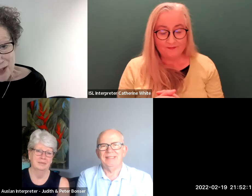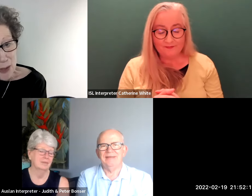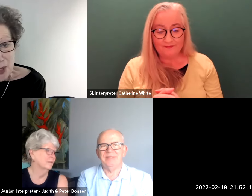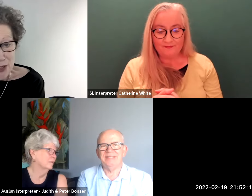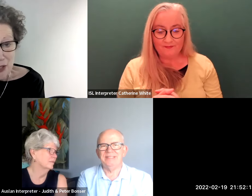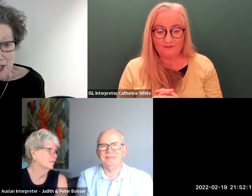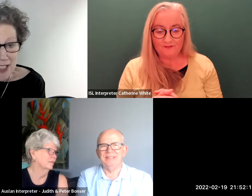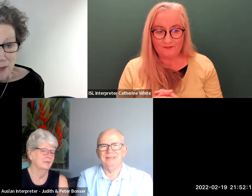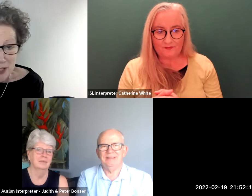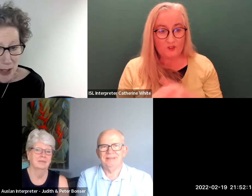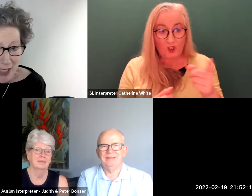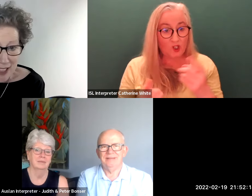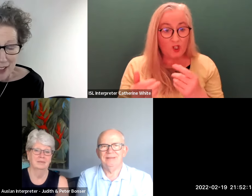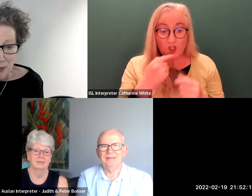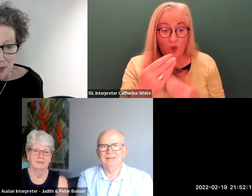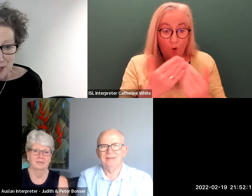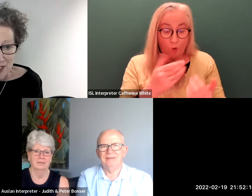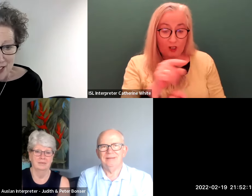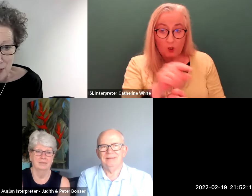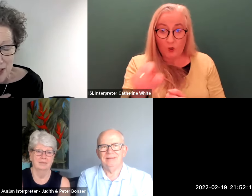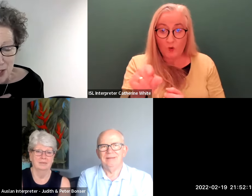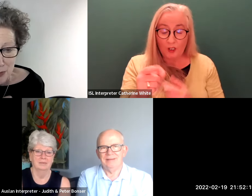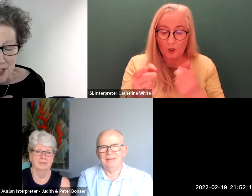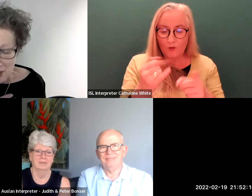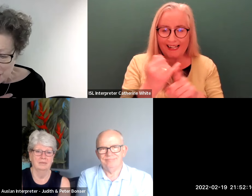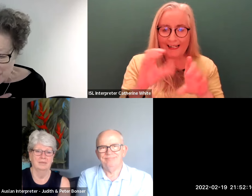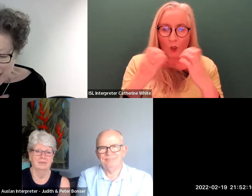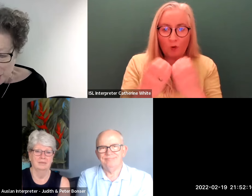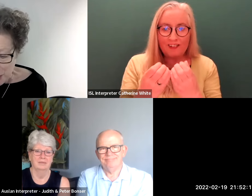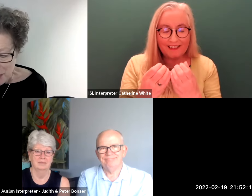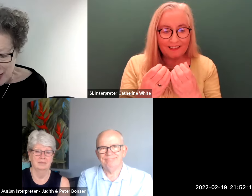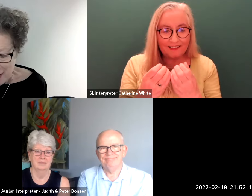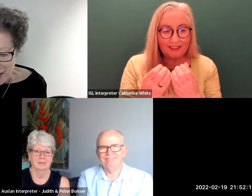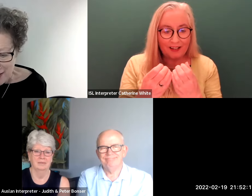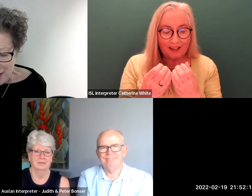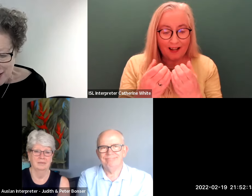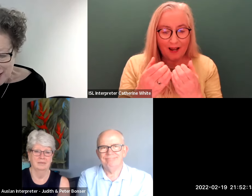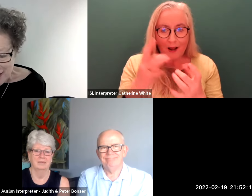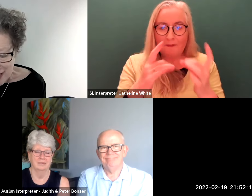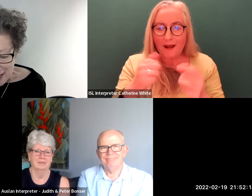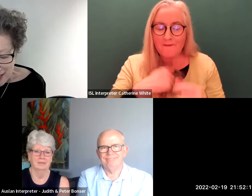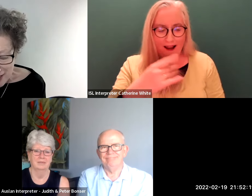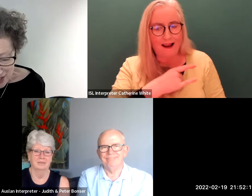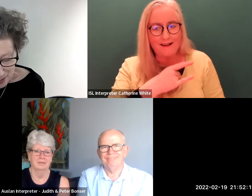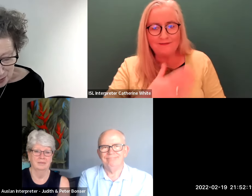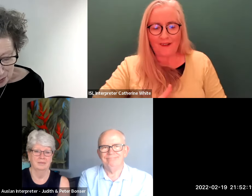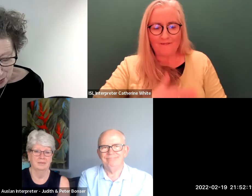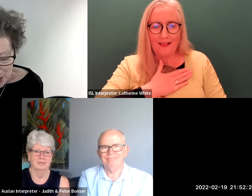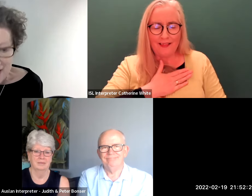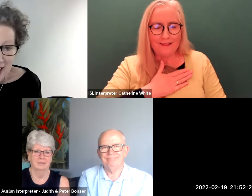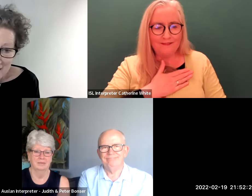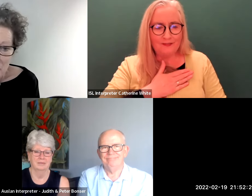and think that's work that you guys have been doing in in the community to me just really warms my heart and i i just